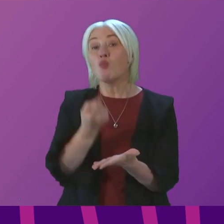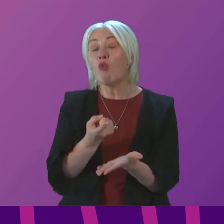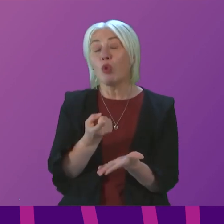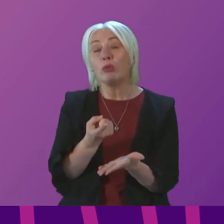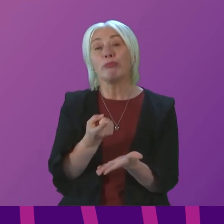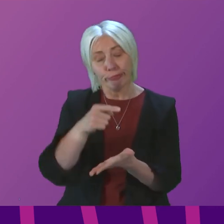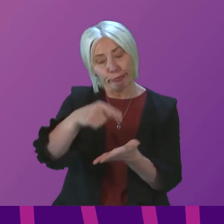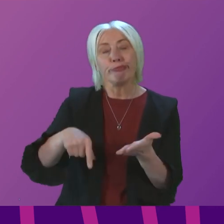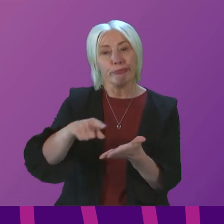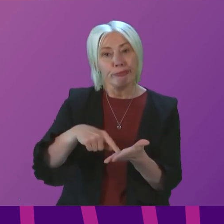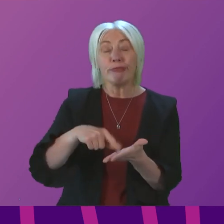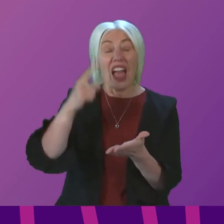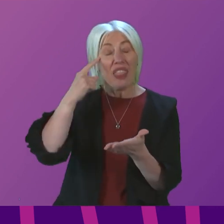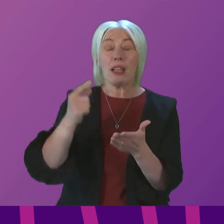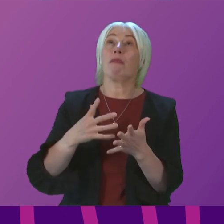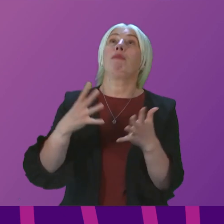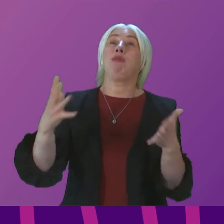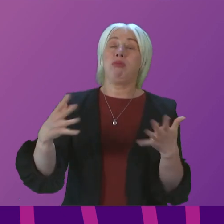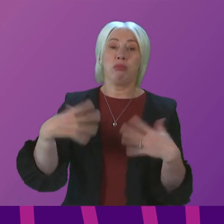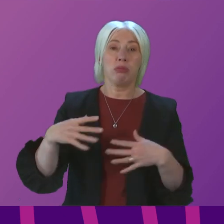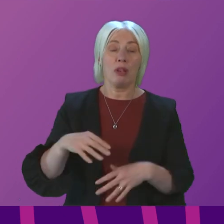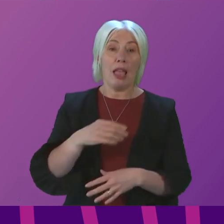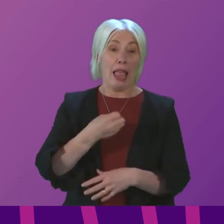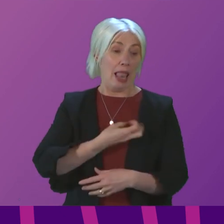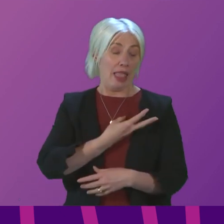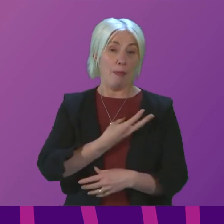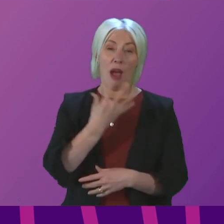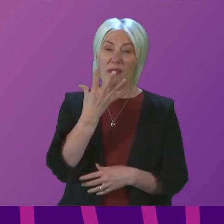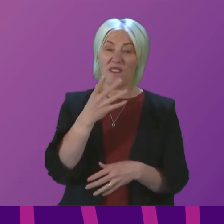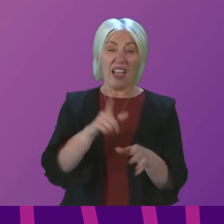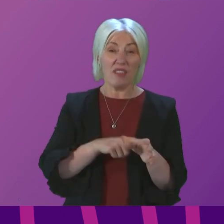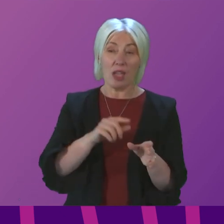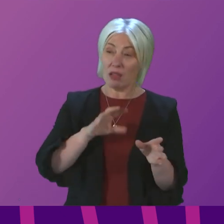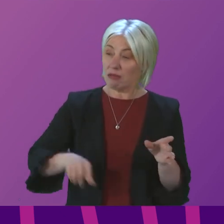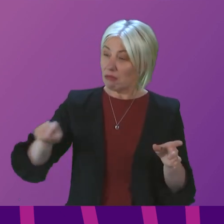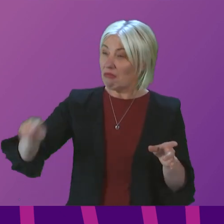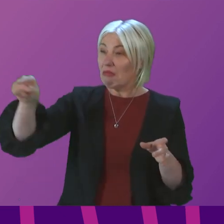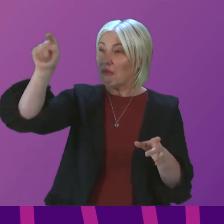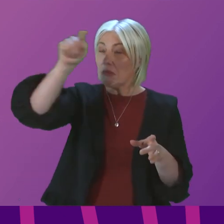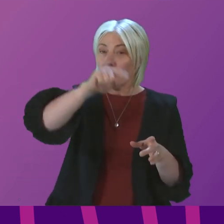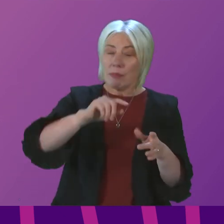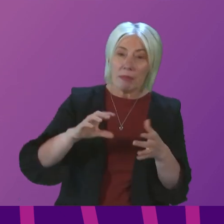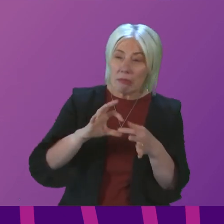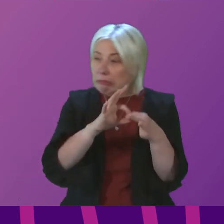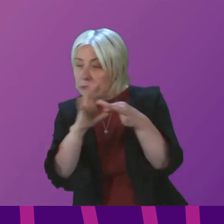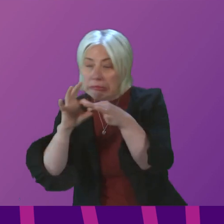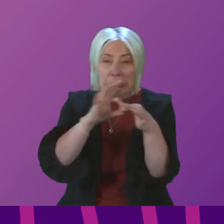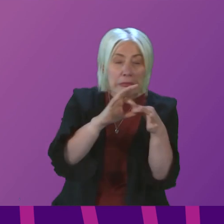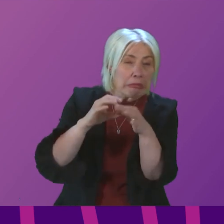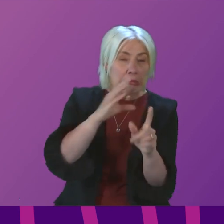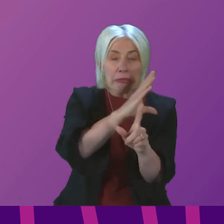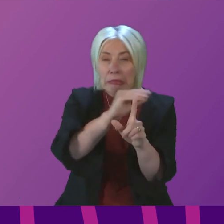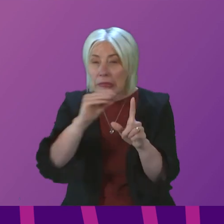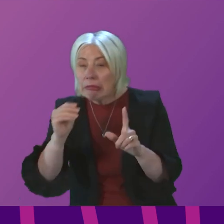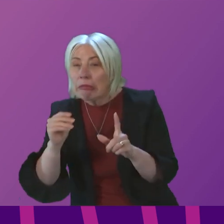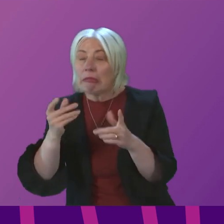And I think it speaks volumes that Labour, after five years in parts of the country, working hand in glove with the Conservatives and Council